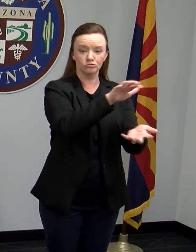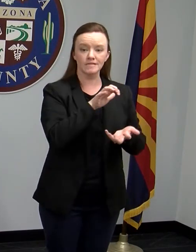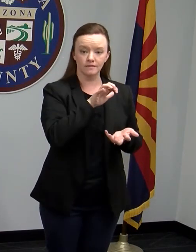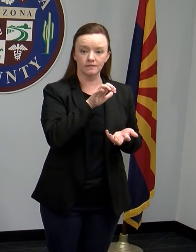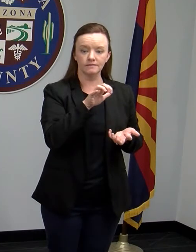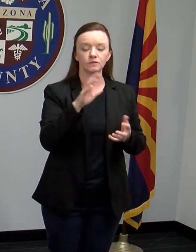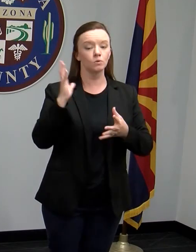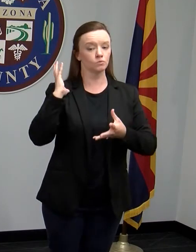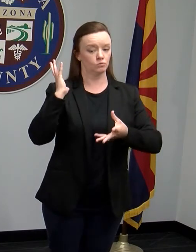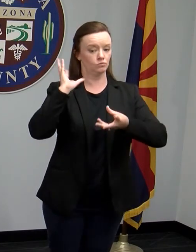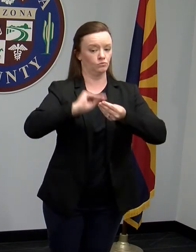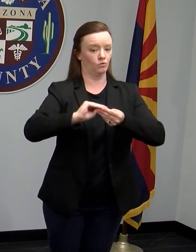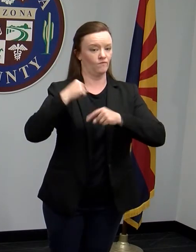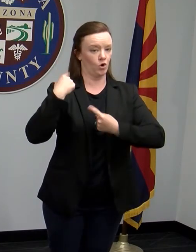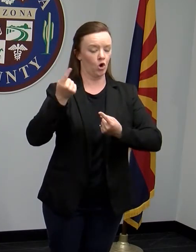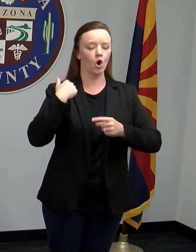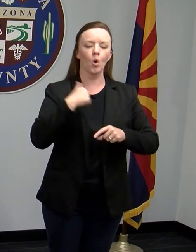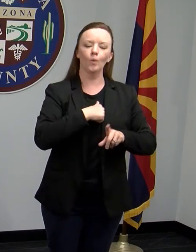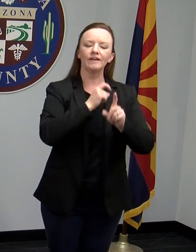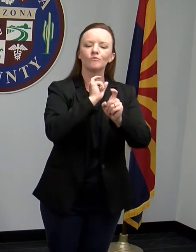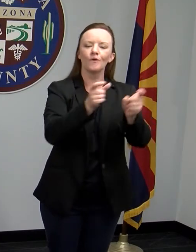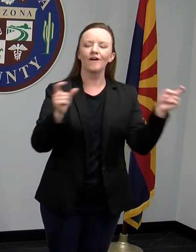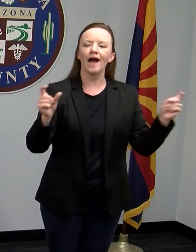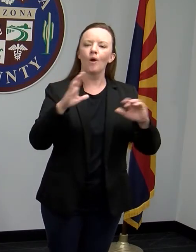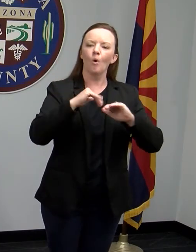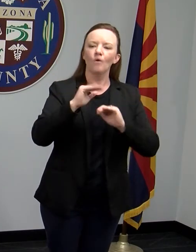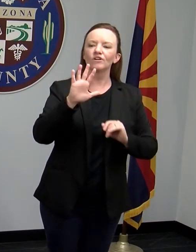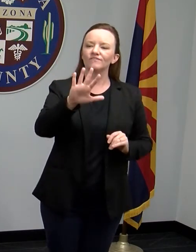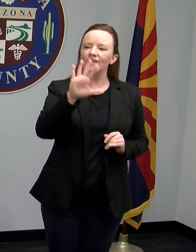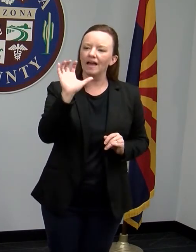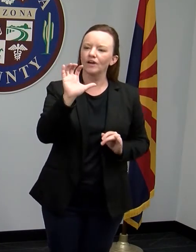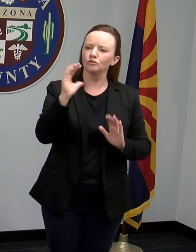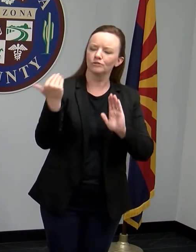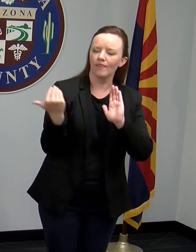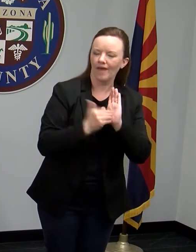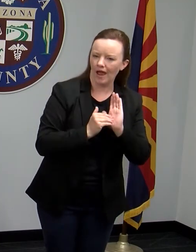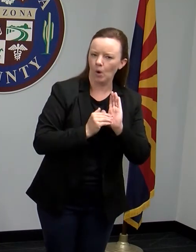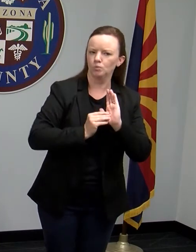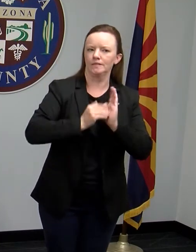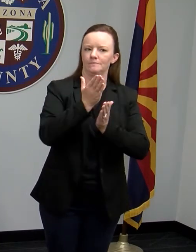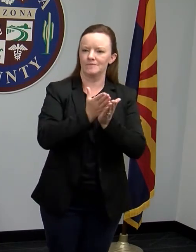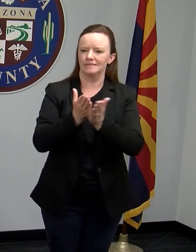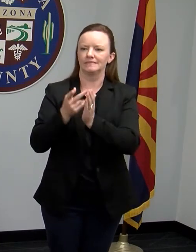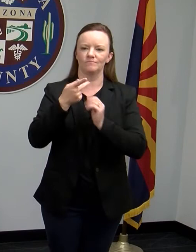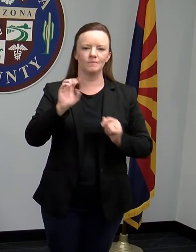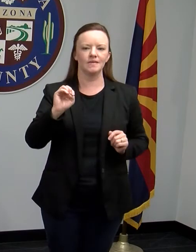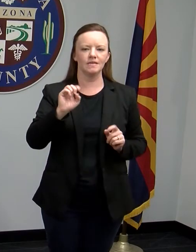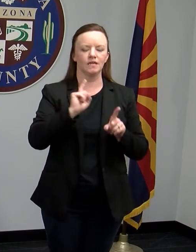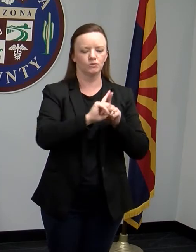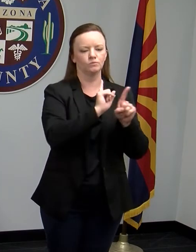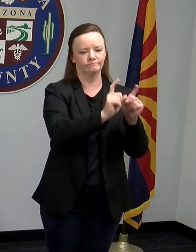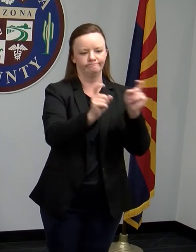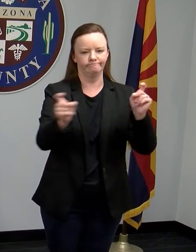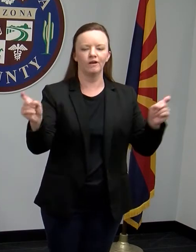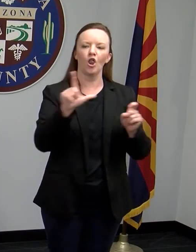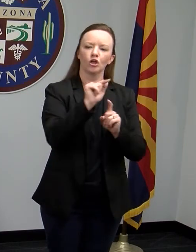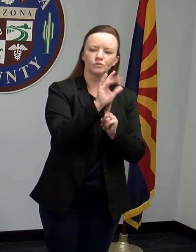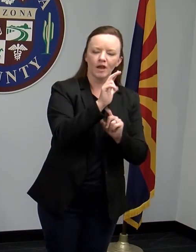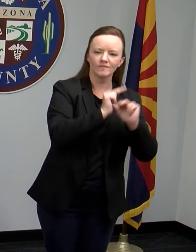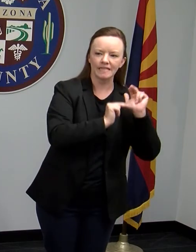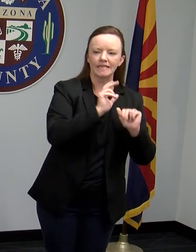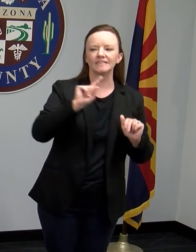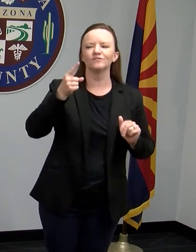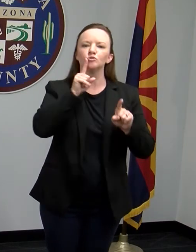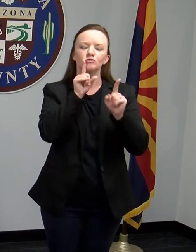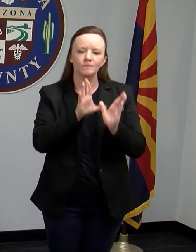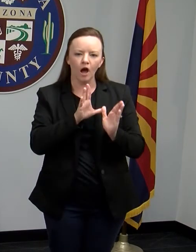to this day, over half a million pieces of PPE to long-term care facilities, health care facilities, and our first responders.